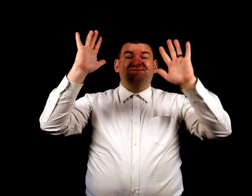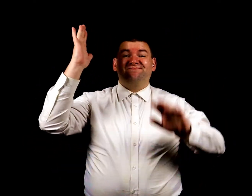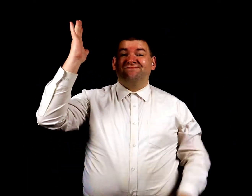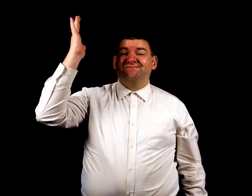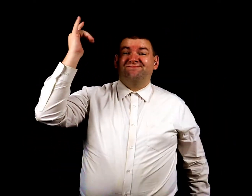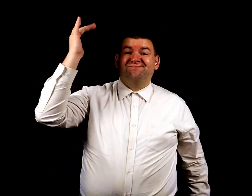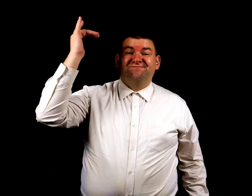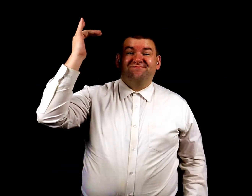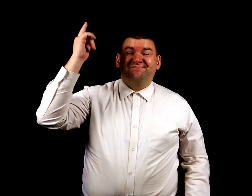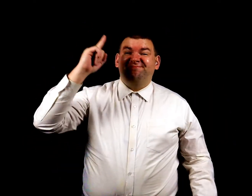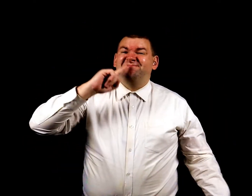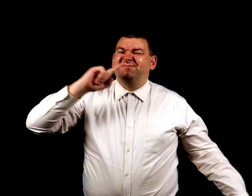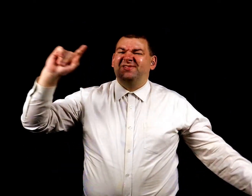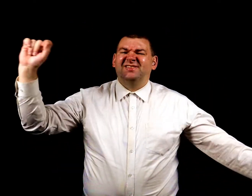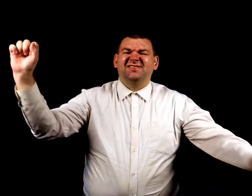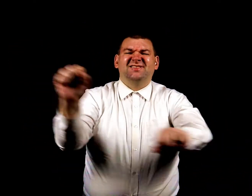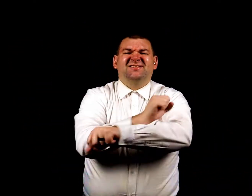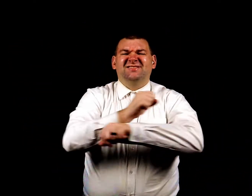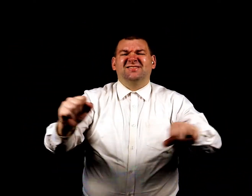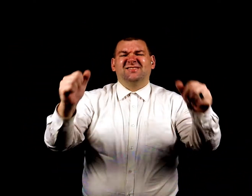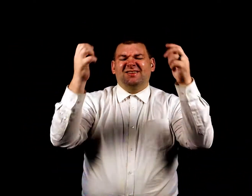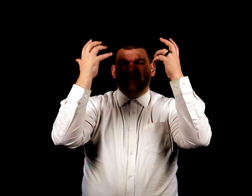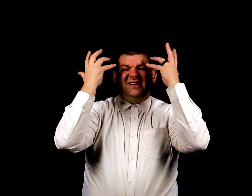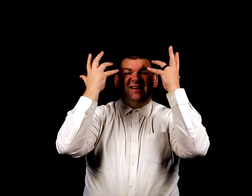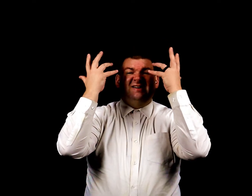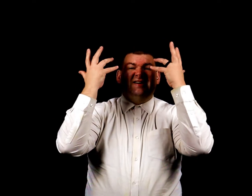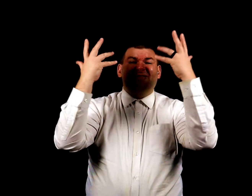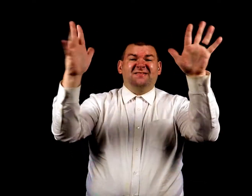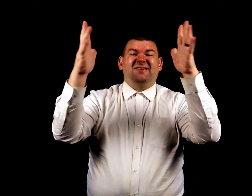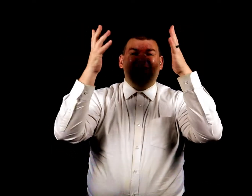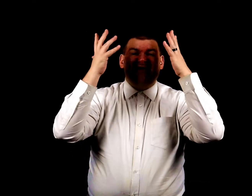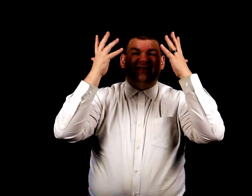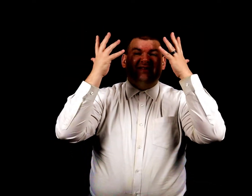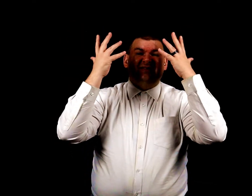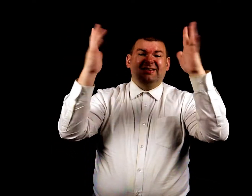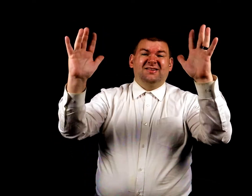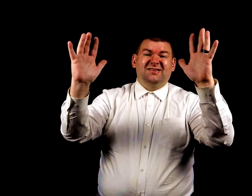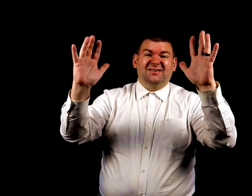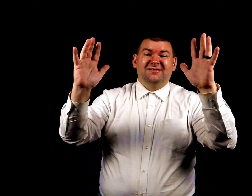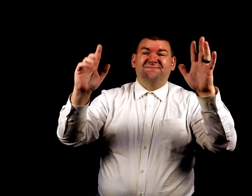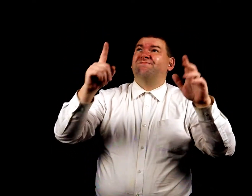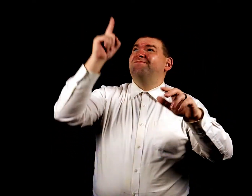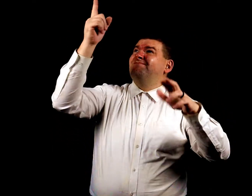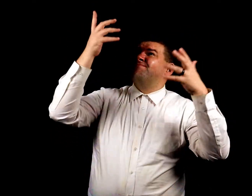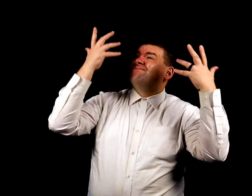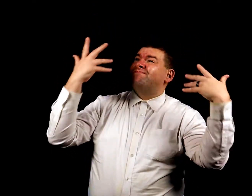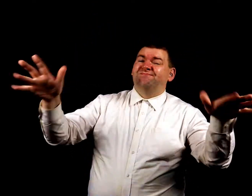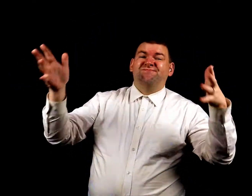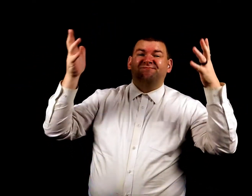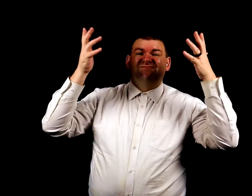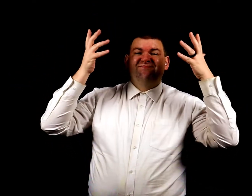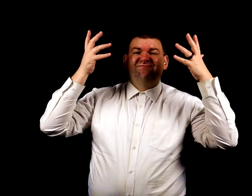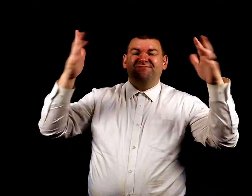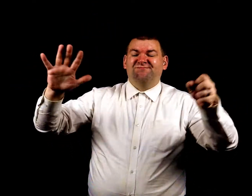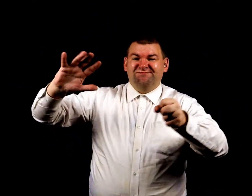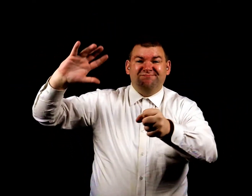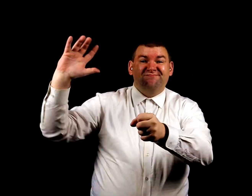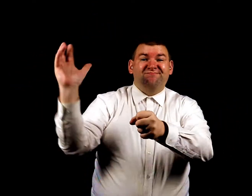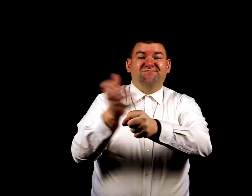Cause it's already done You've already won